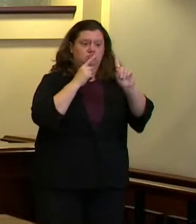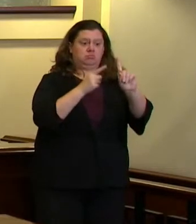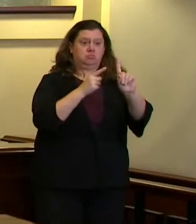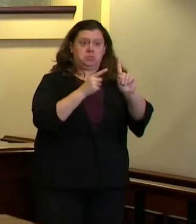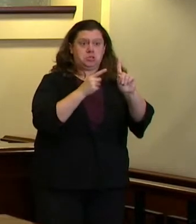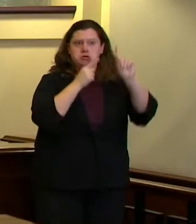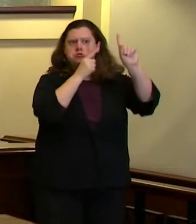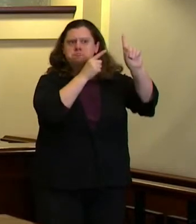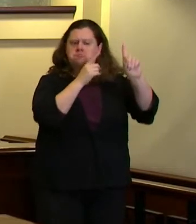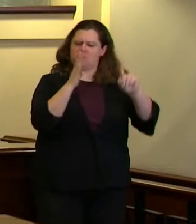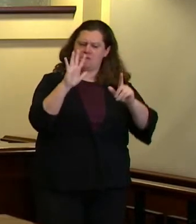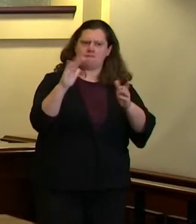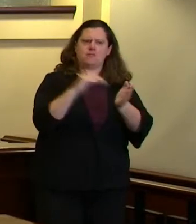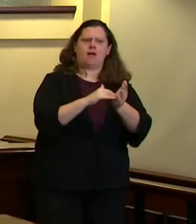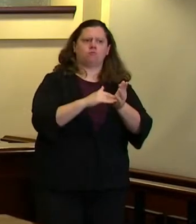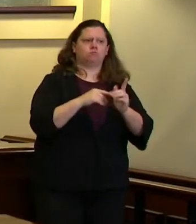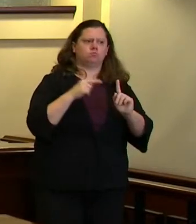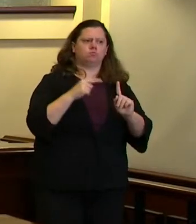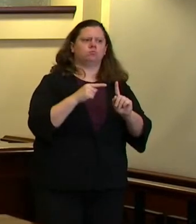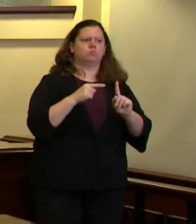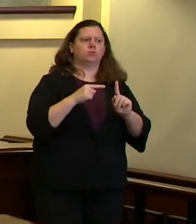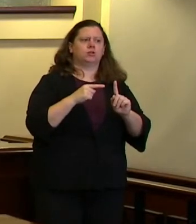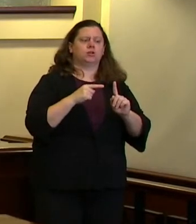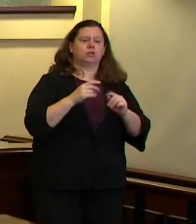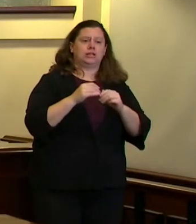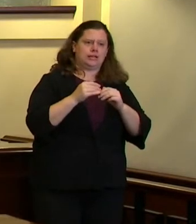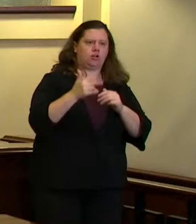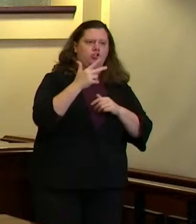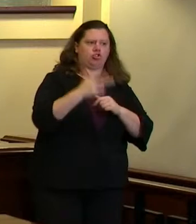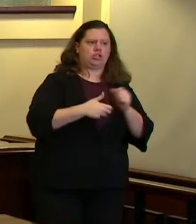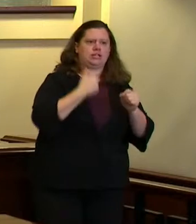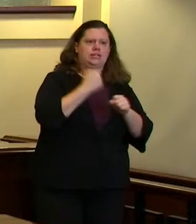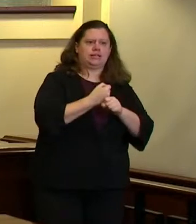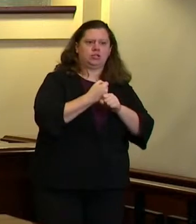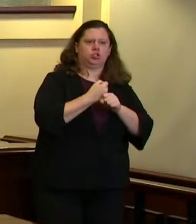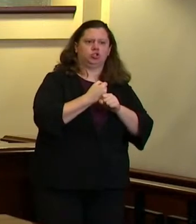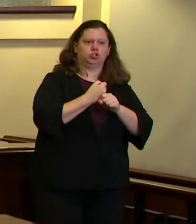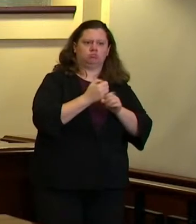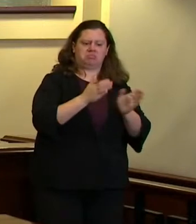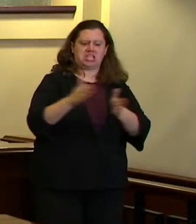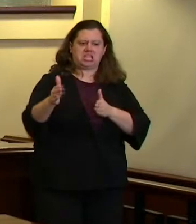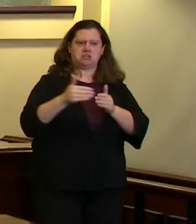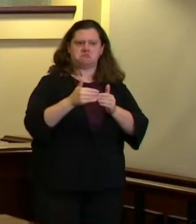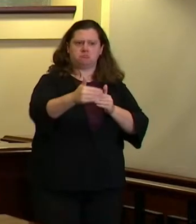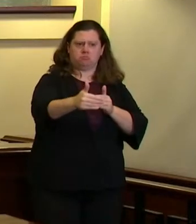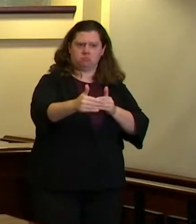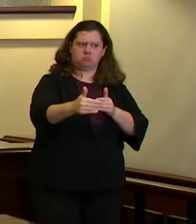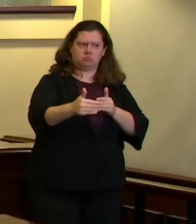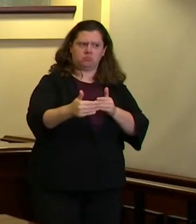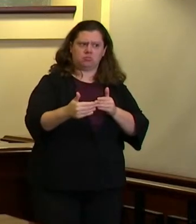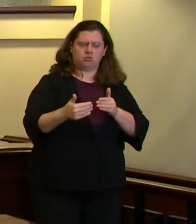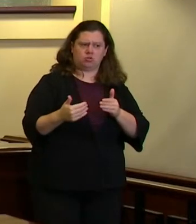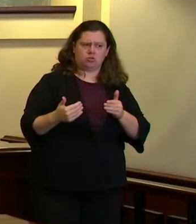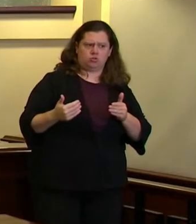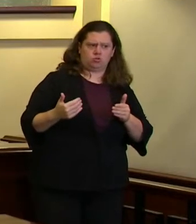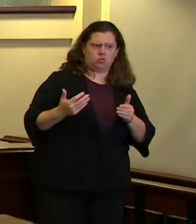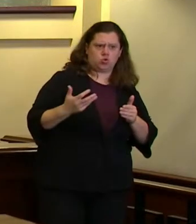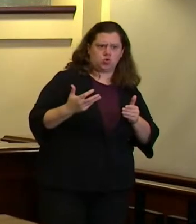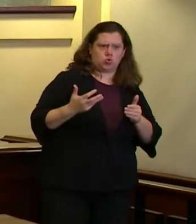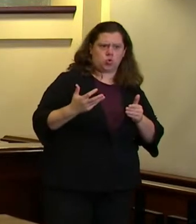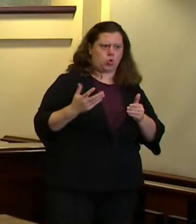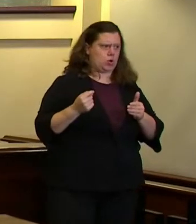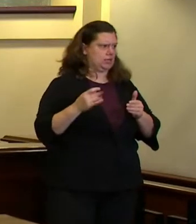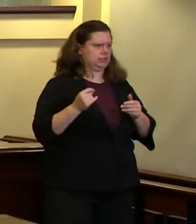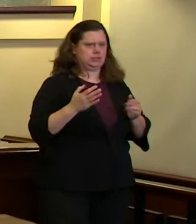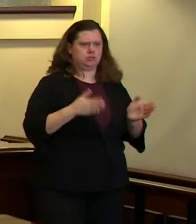and in the chain within a three-year period what rules what regulations what